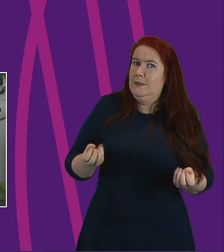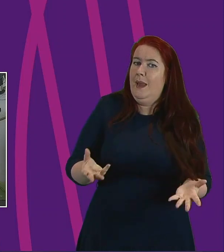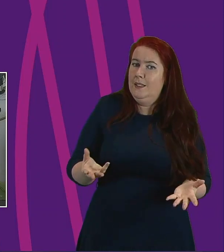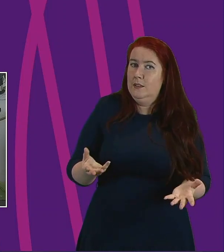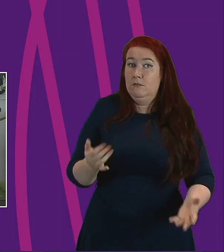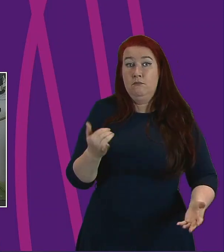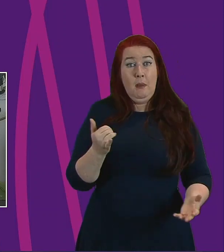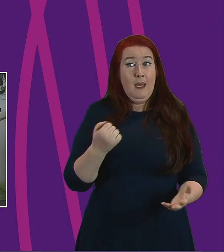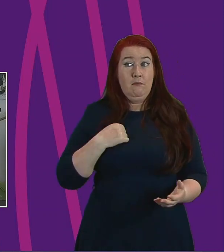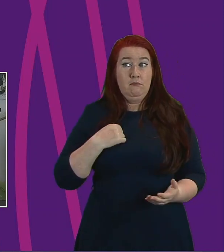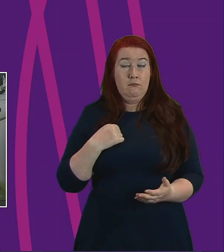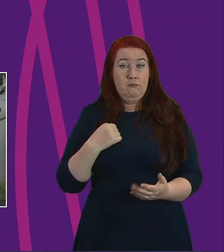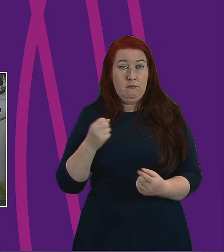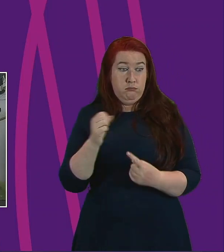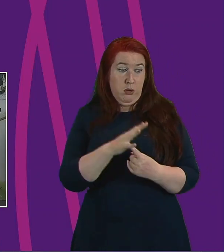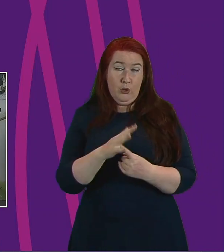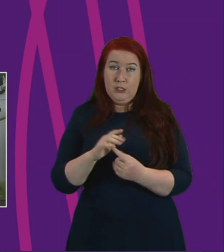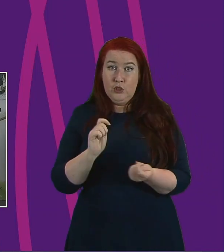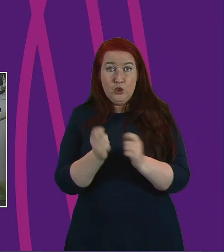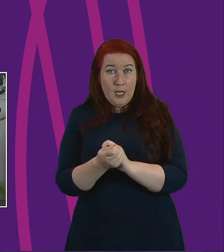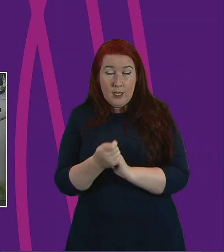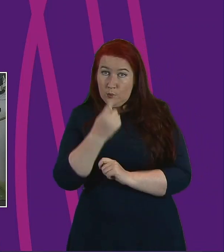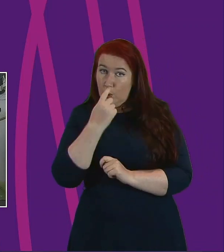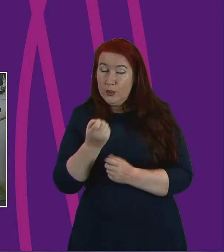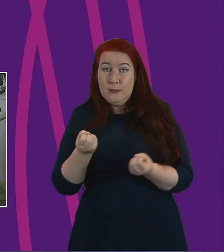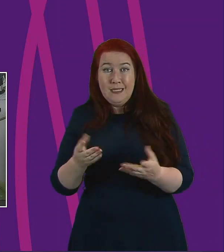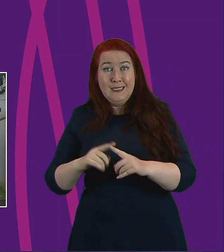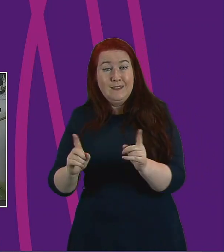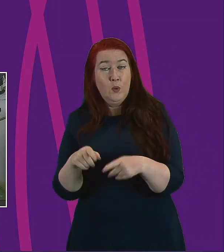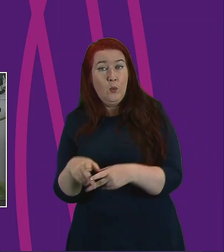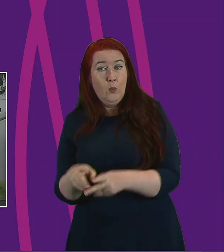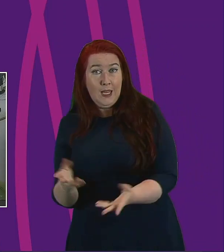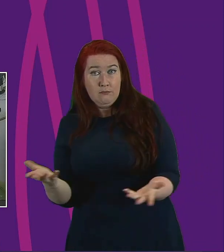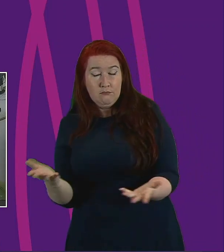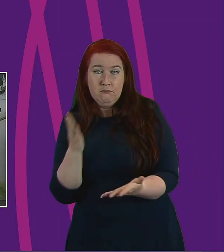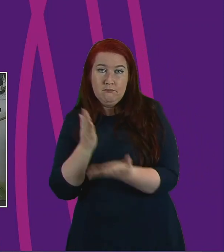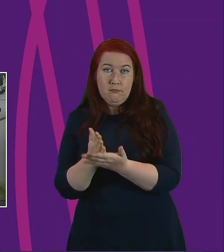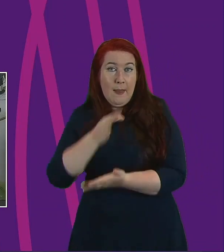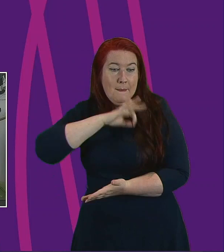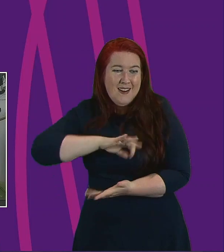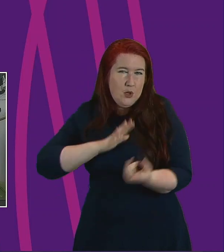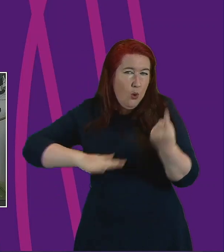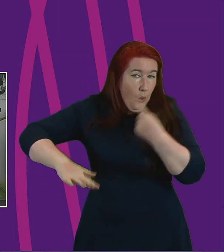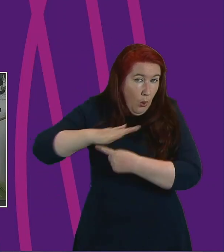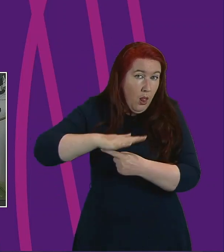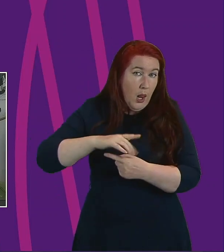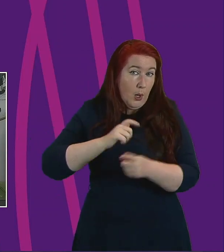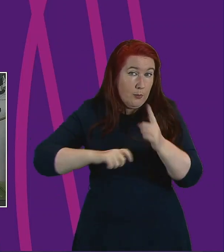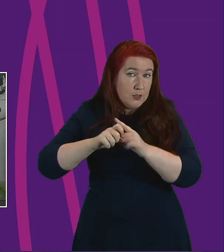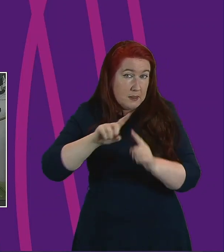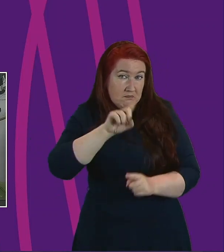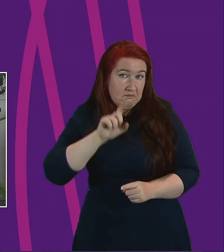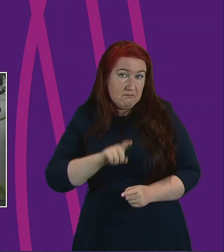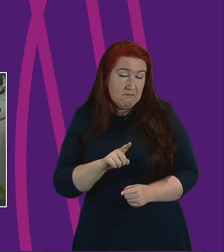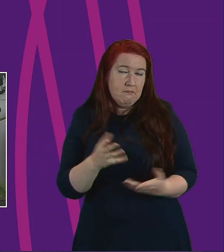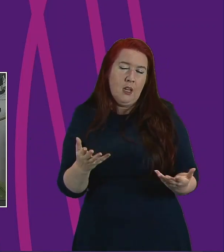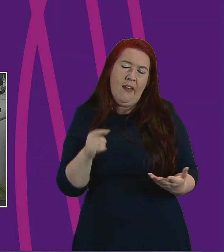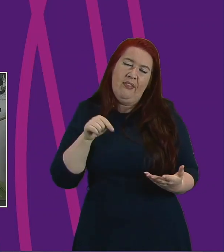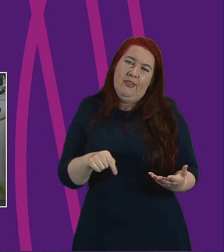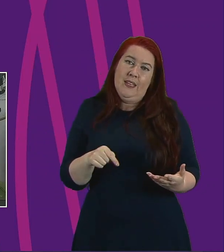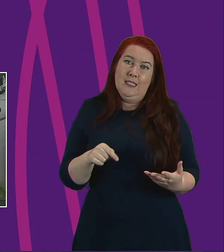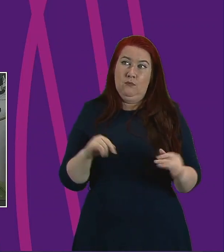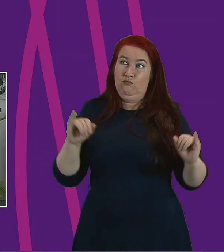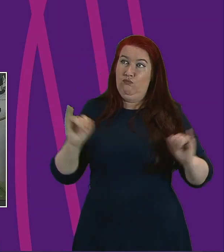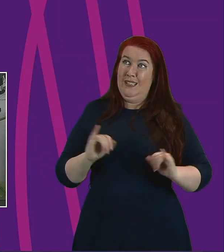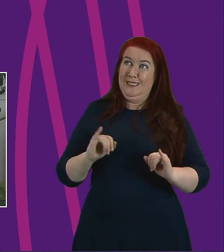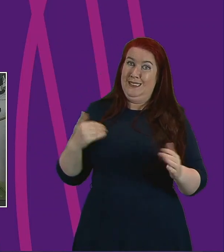changed? How is that money being spent? Is it being spent to the benefit of all our communities? This crisis should prompt us